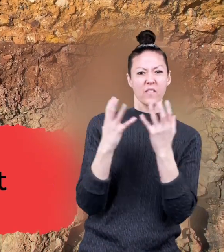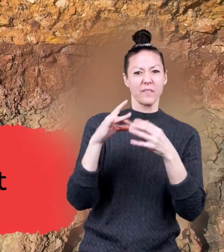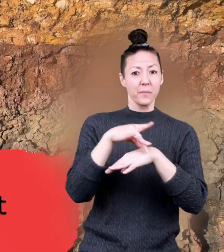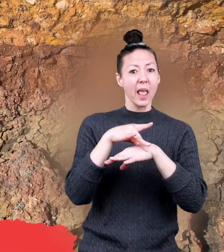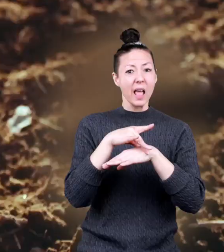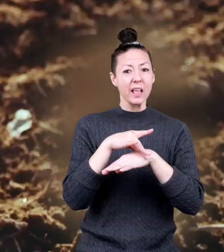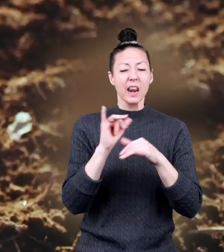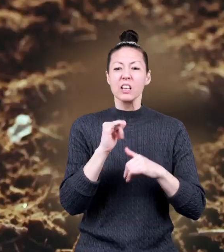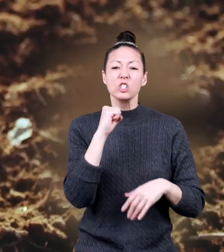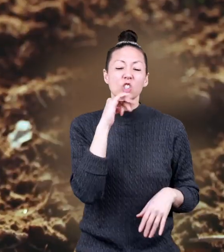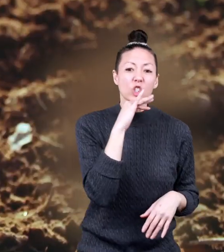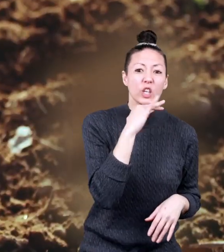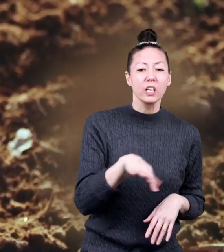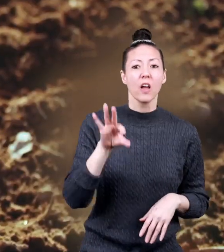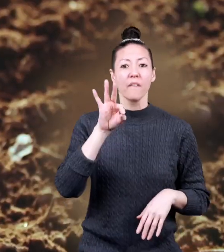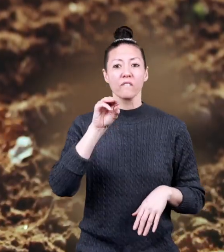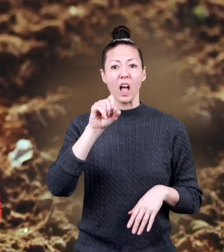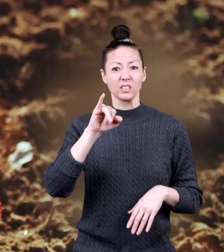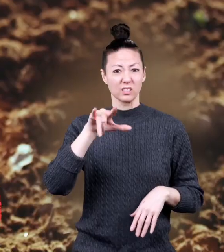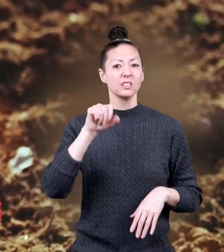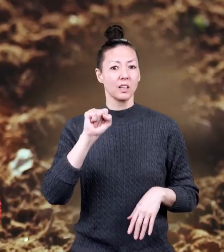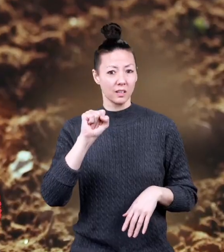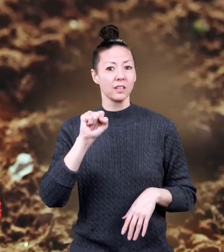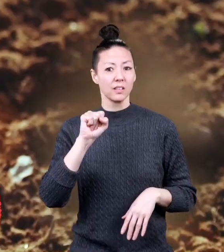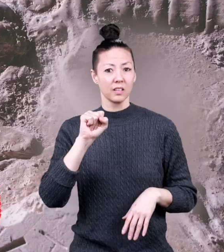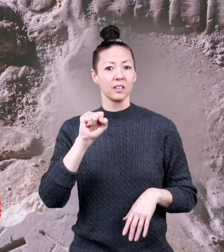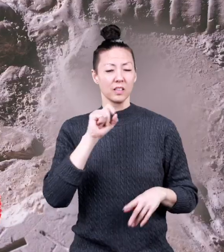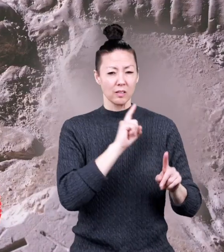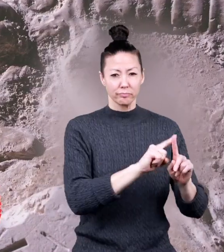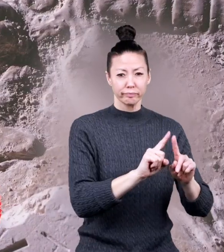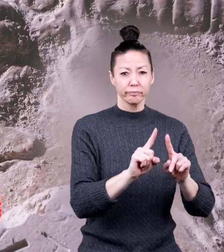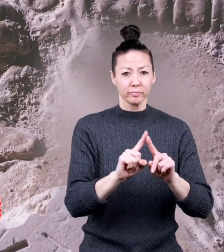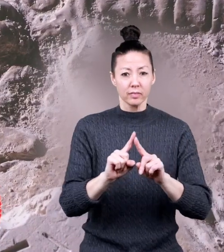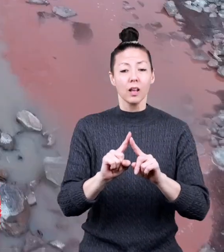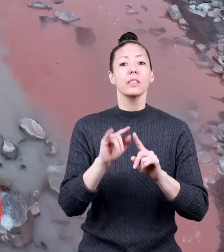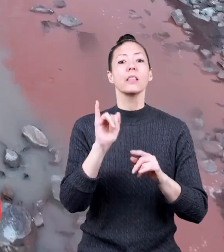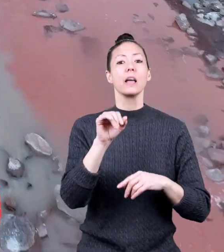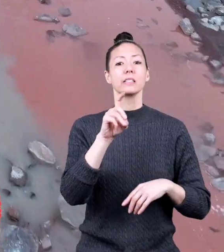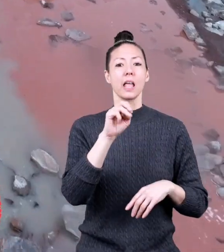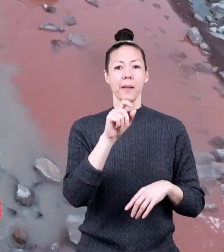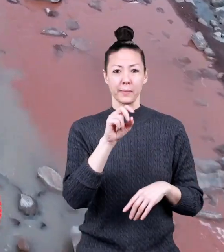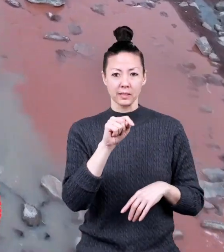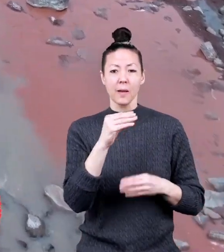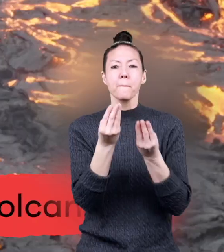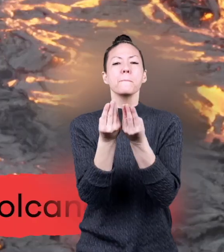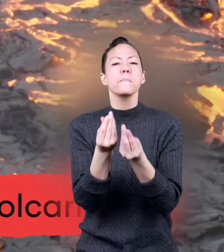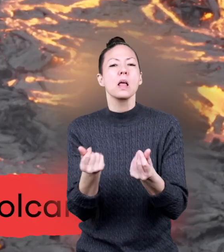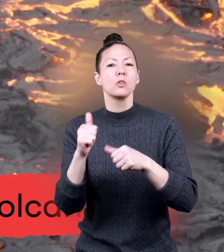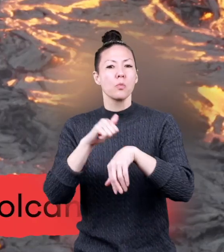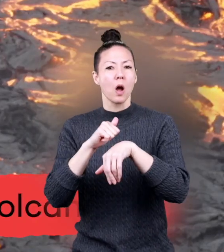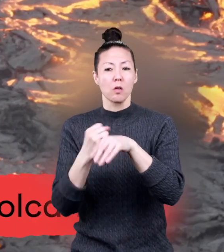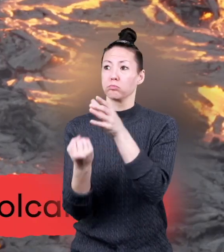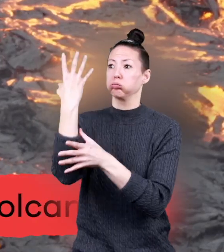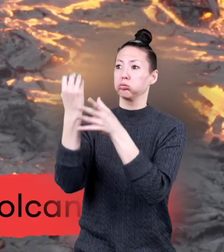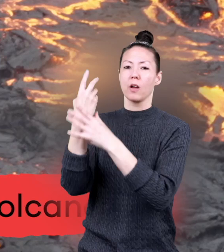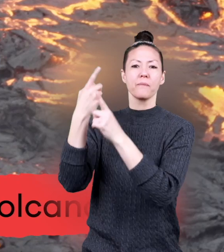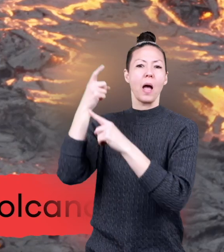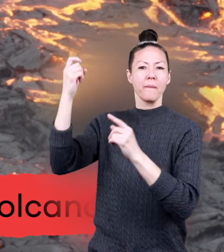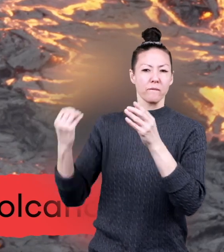Things like dirt, fossils, sediments, and melted rocks erupted